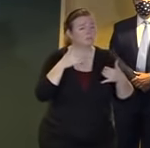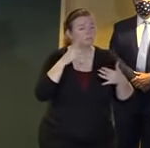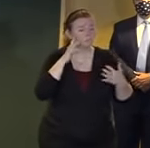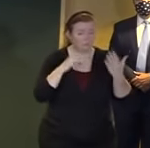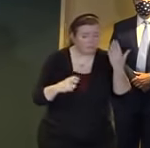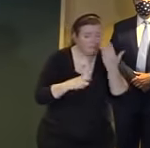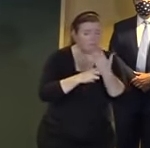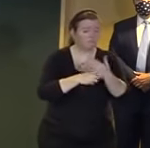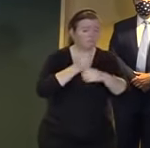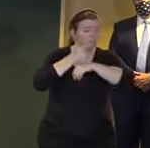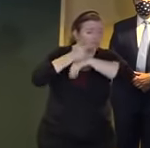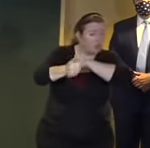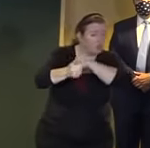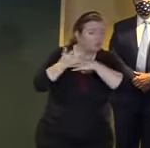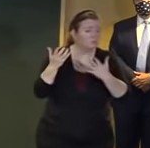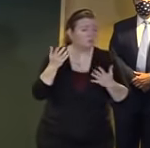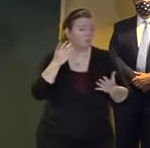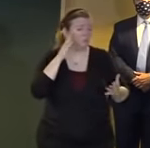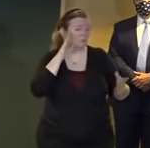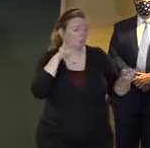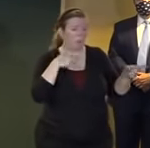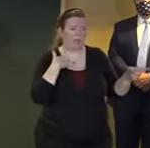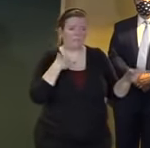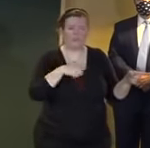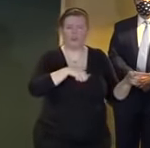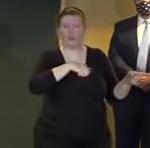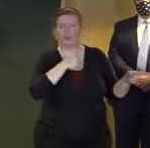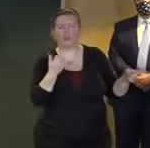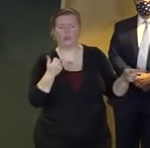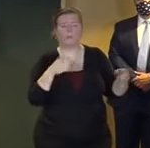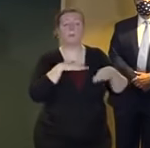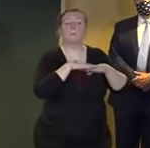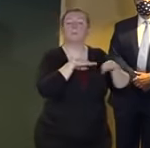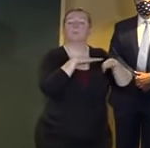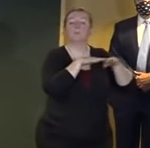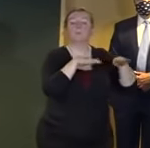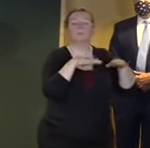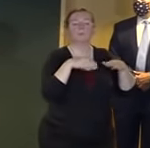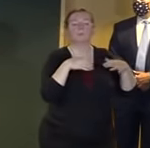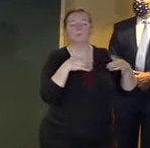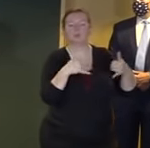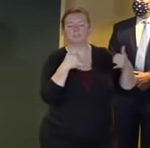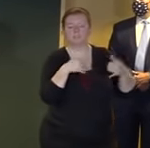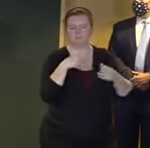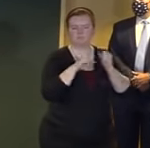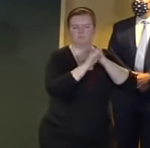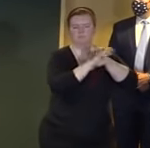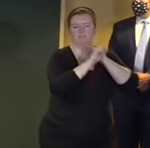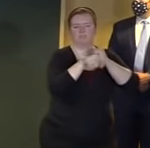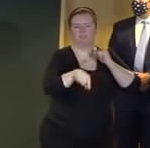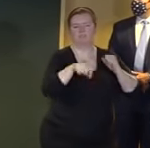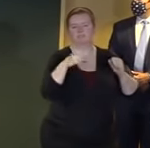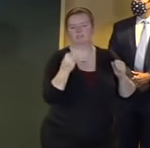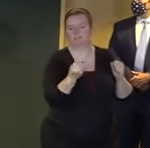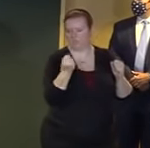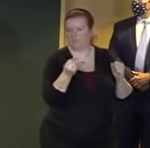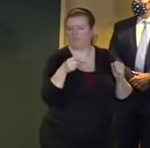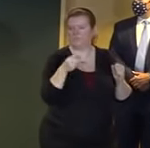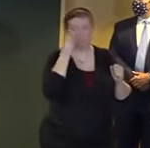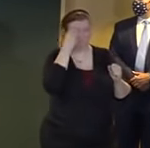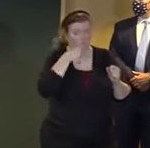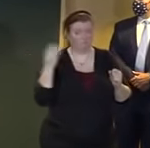that there's another pool party being advertised by a different promoter for that house this coming saturday i have no update pat do you